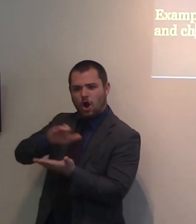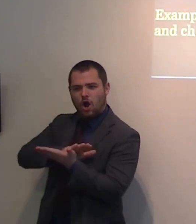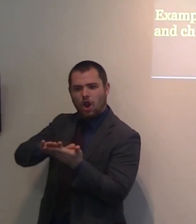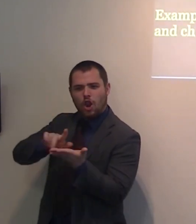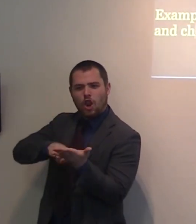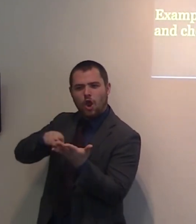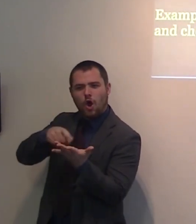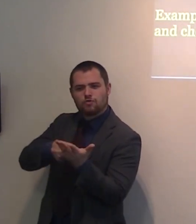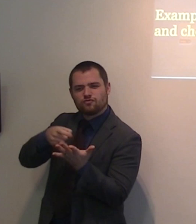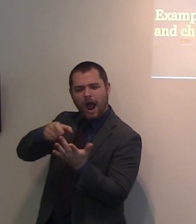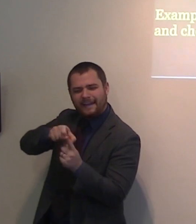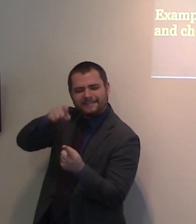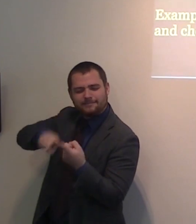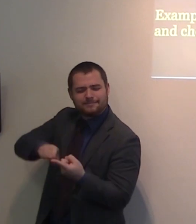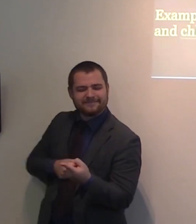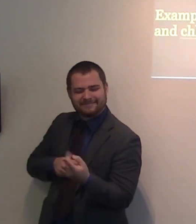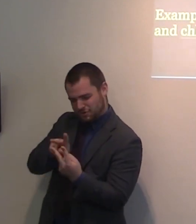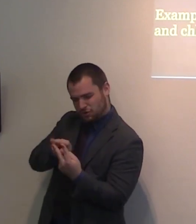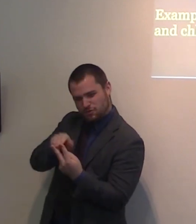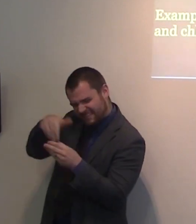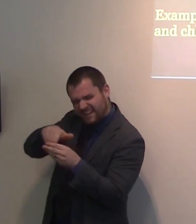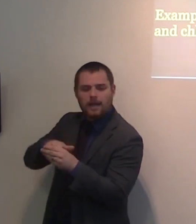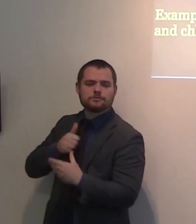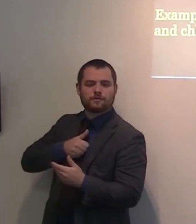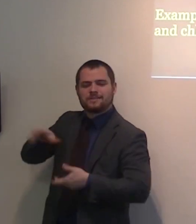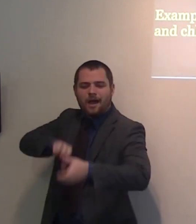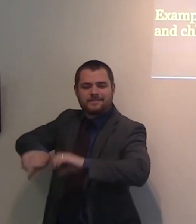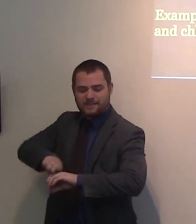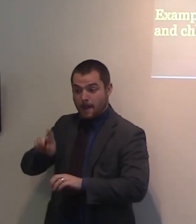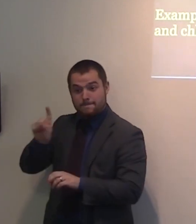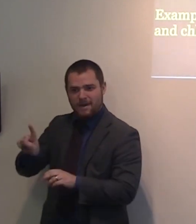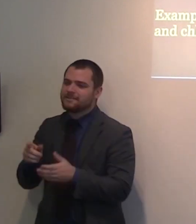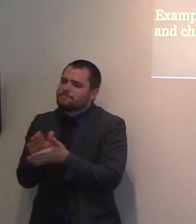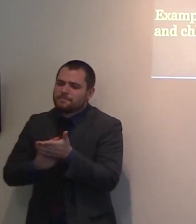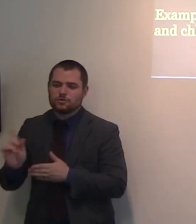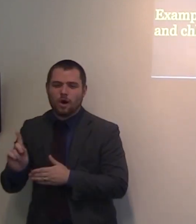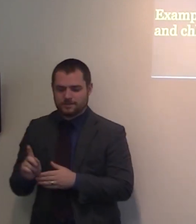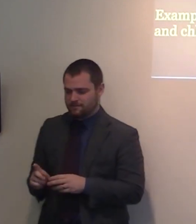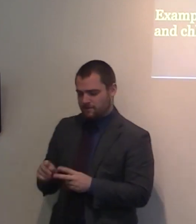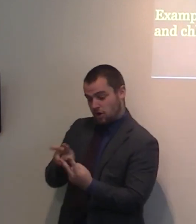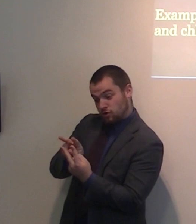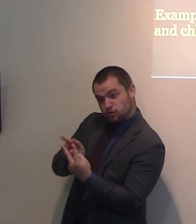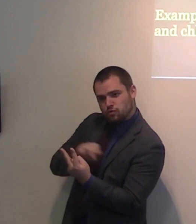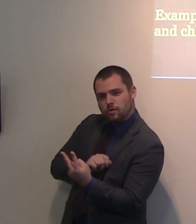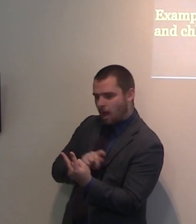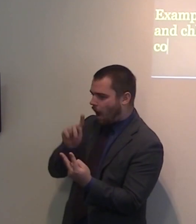Inhibitable. Inhibitable. Inhibitable. One. Christian life. Salt. Christian life is. Oh.